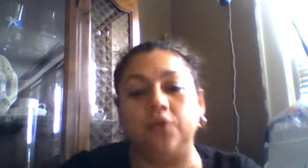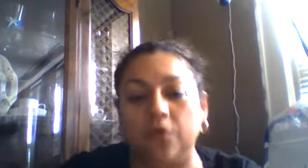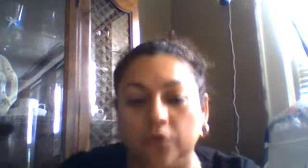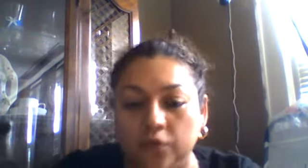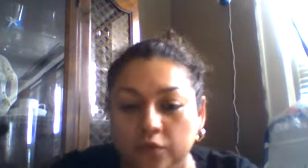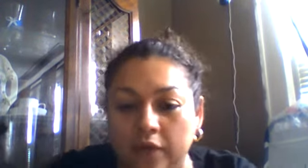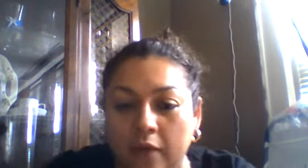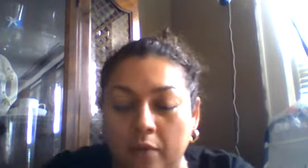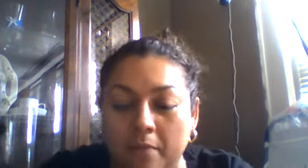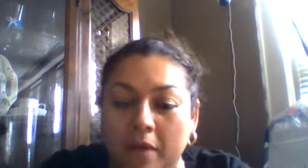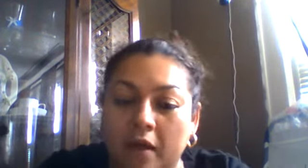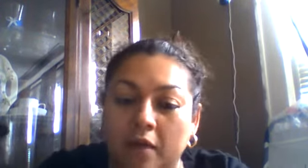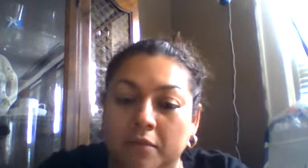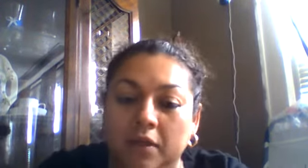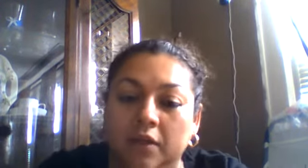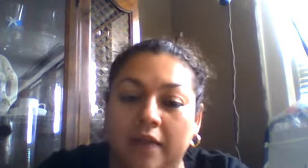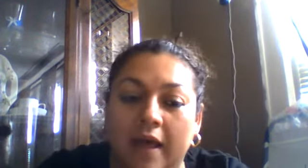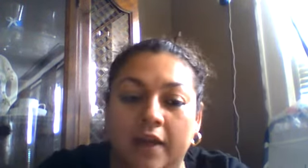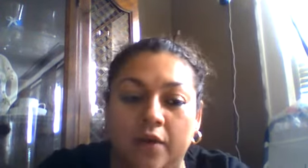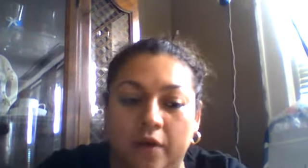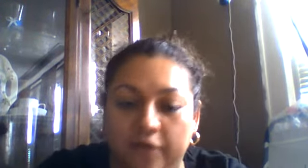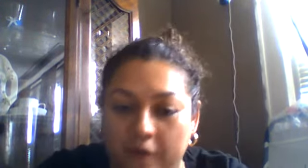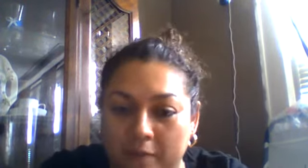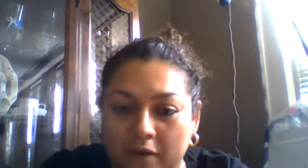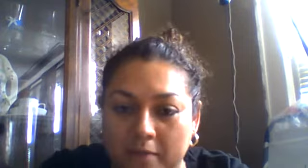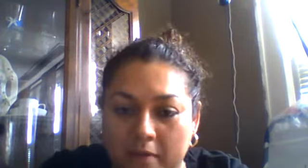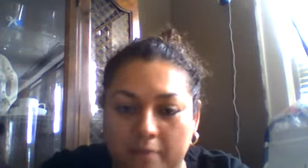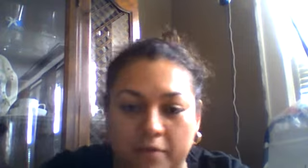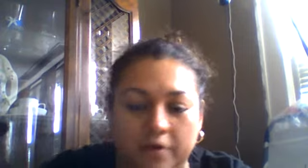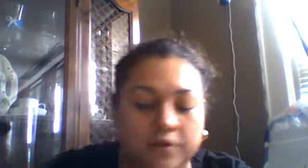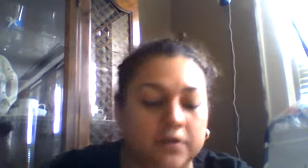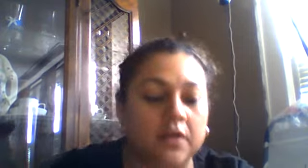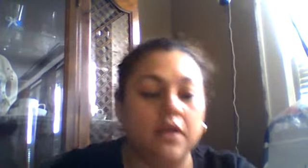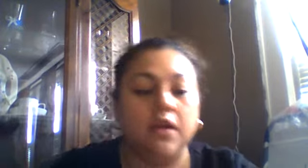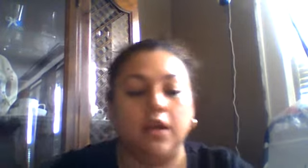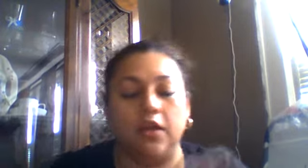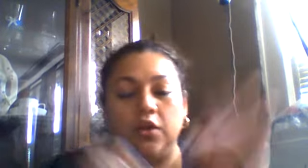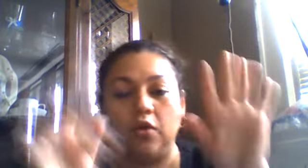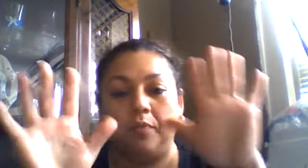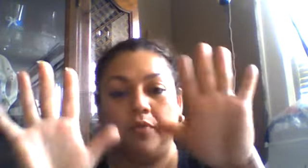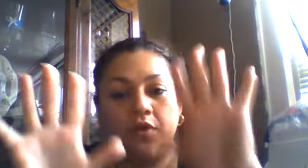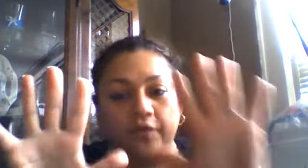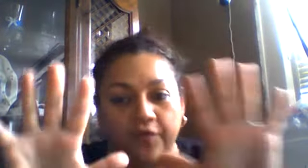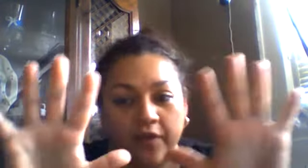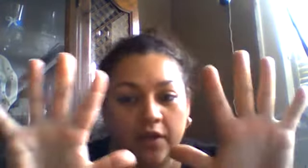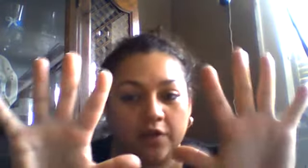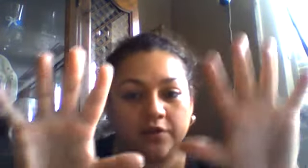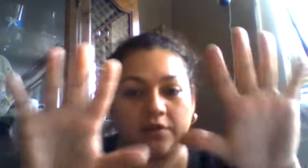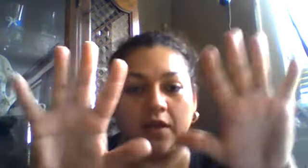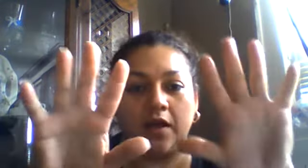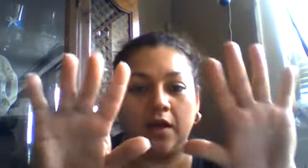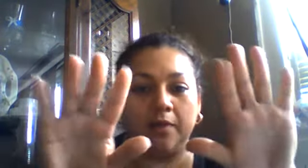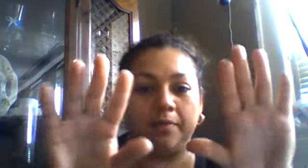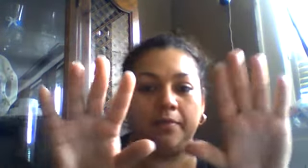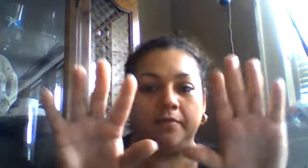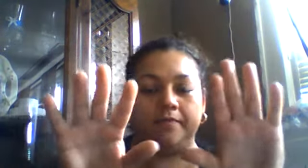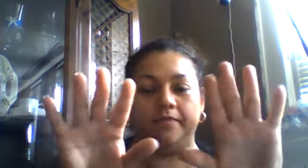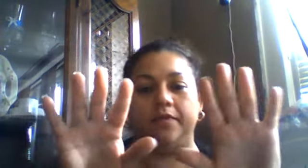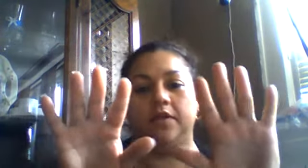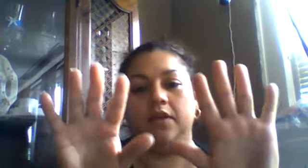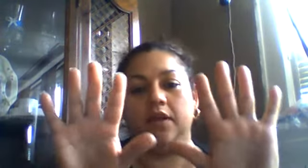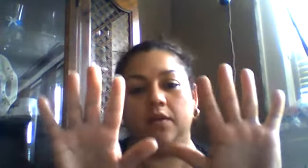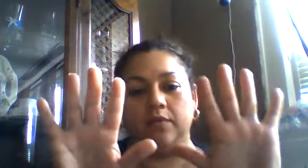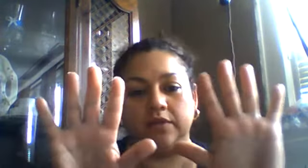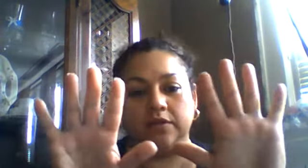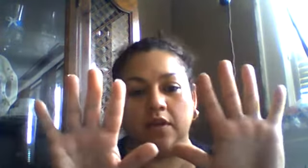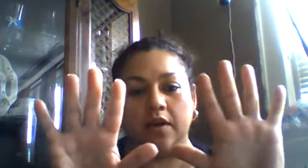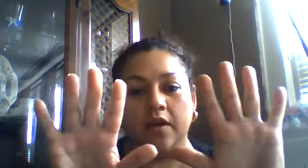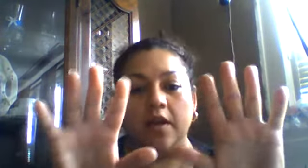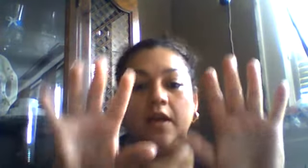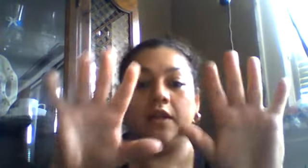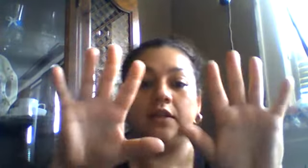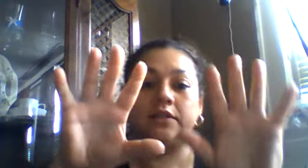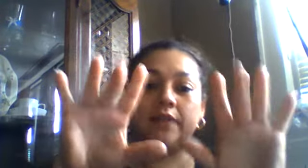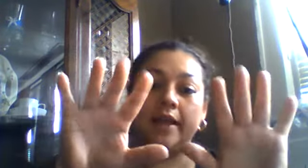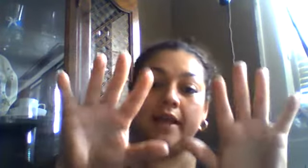you could do that with mommy daddy or any family members and you could put your fingers up and we start 10